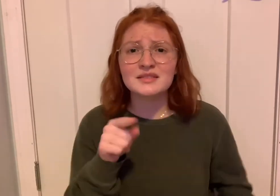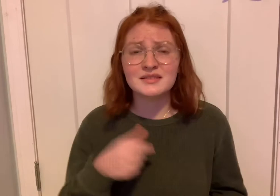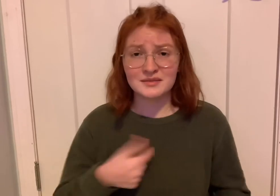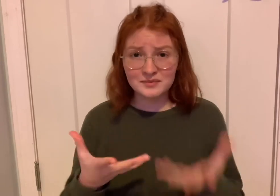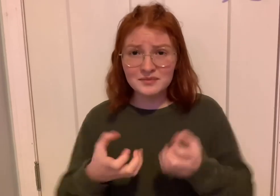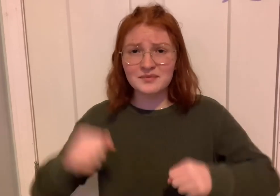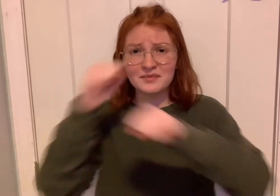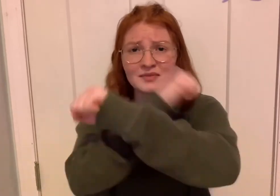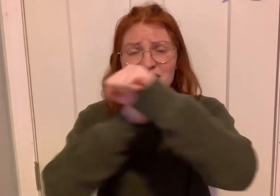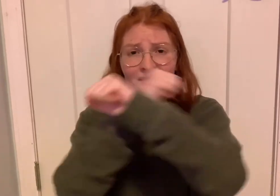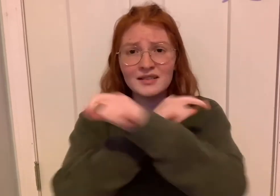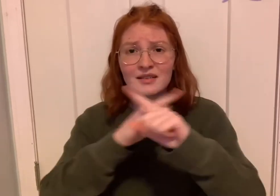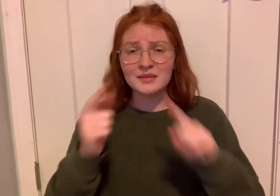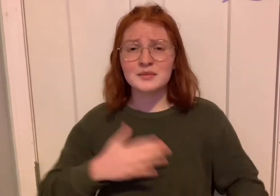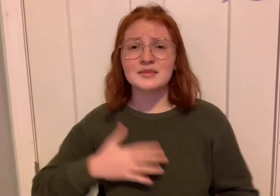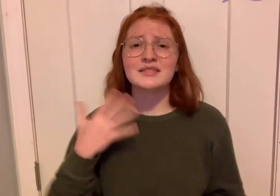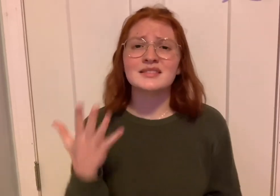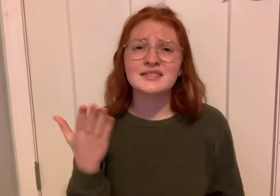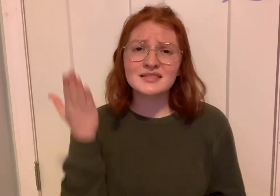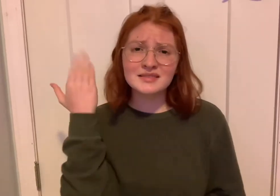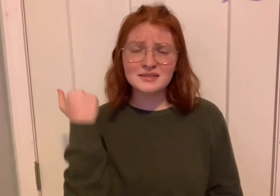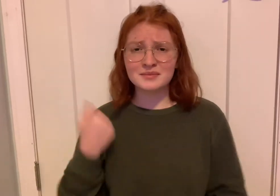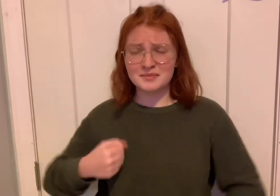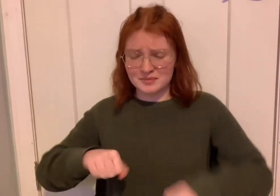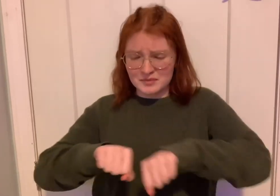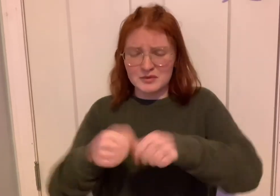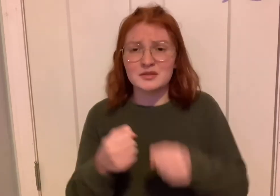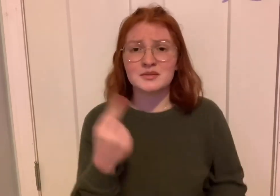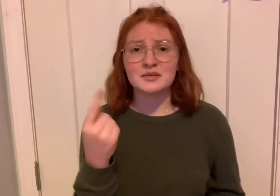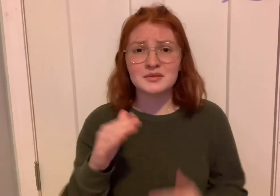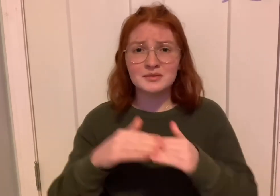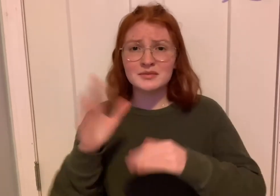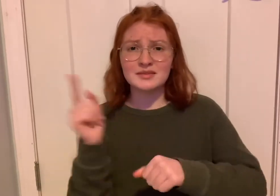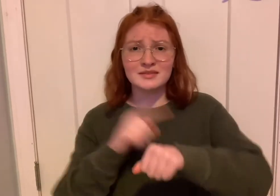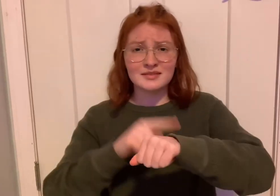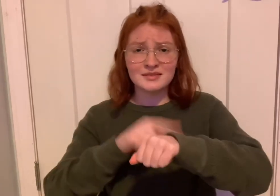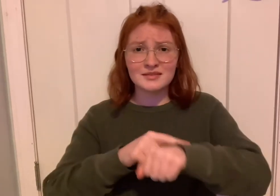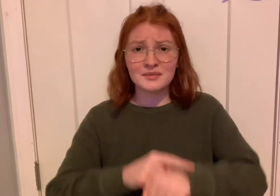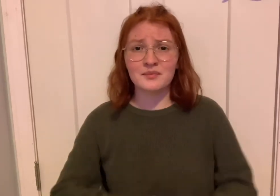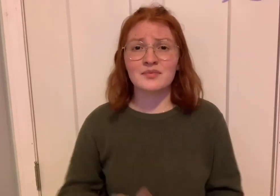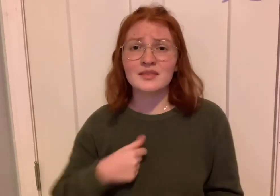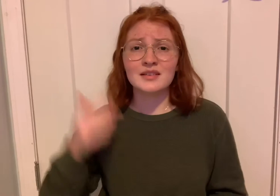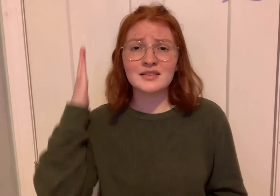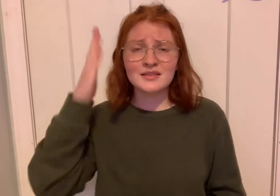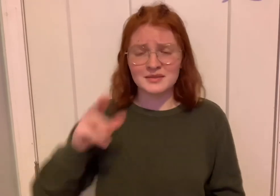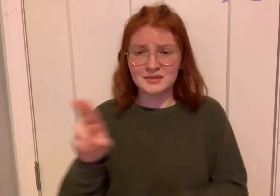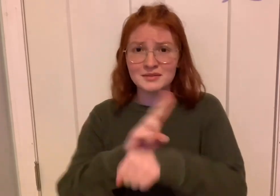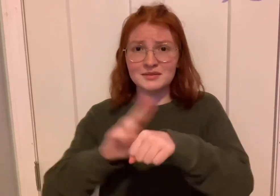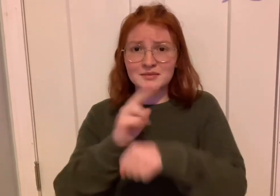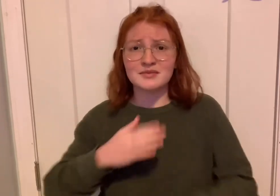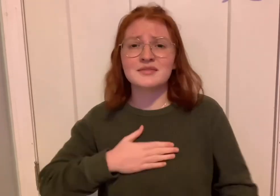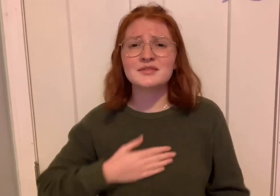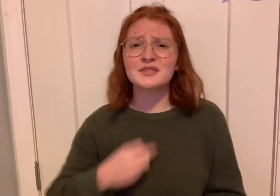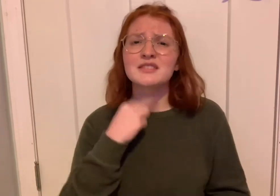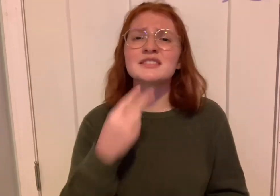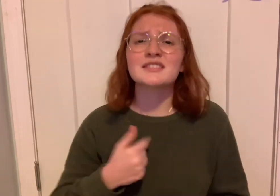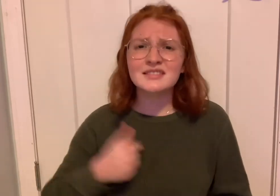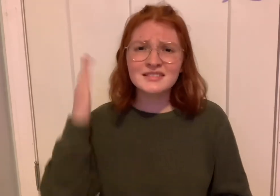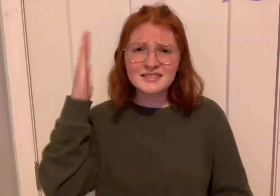wanna fight, but my hands been broken one too many times So I use my voice, I'll be so